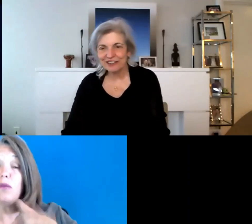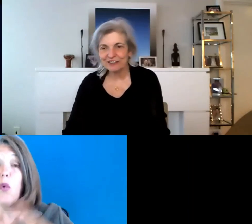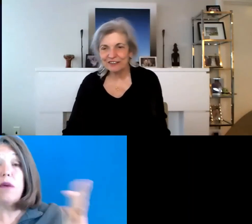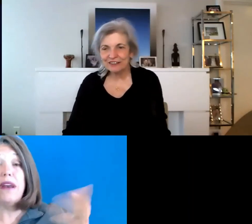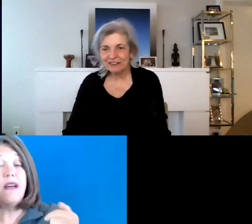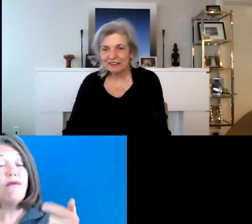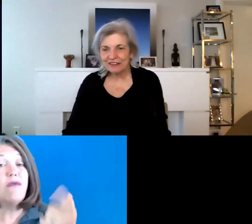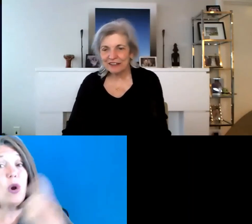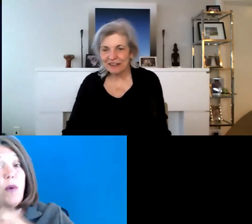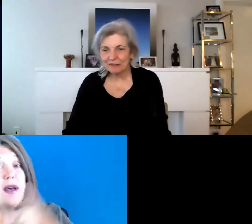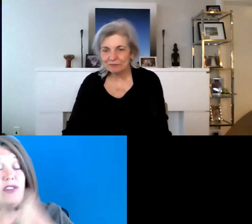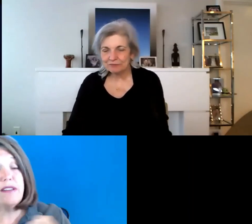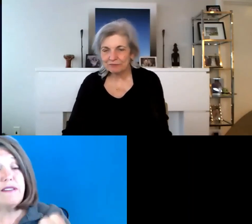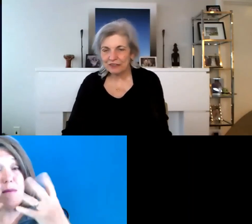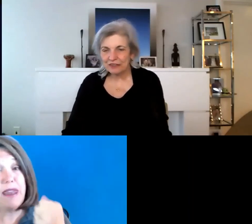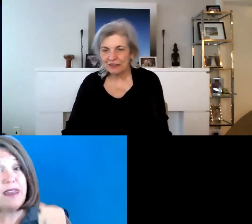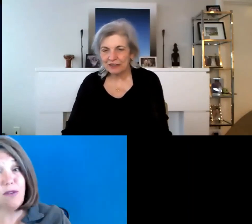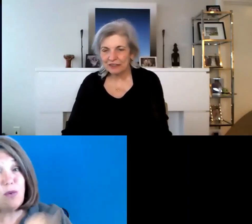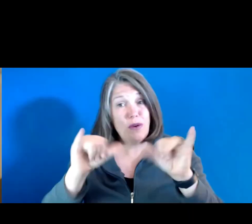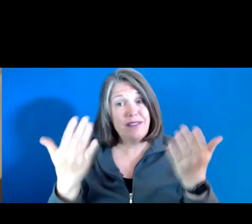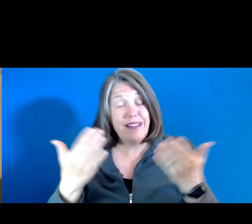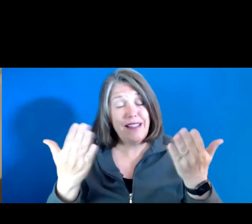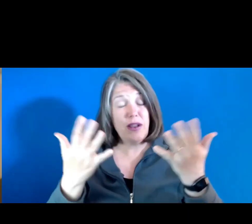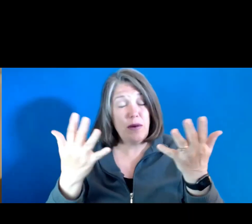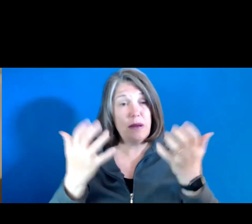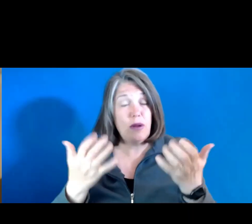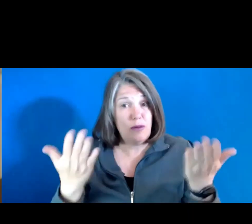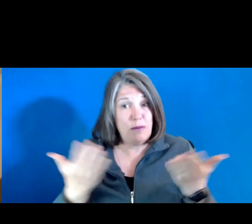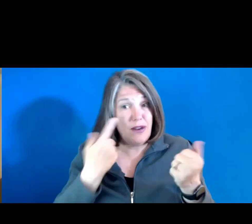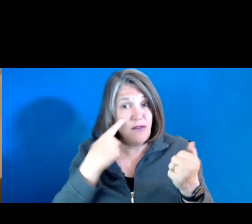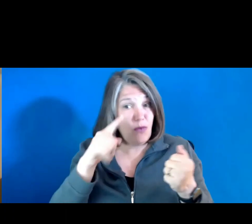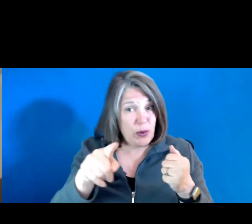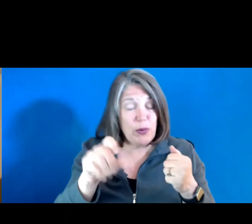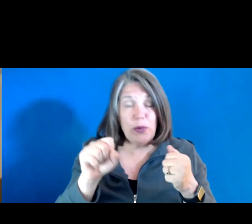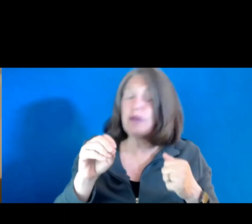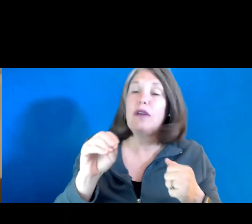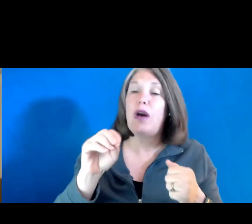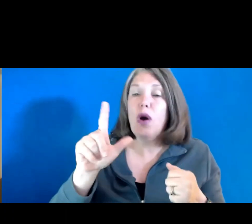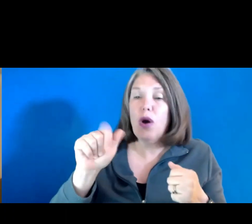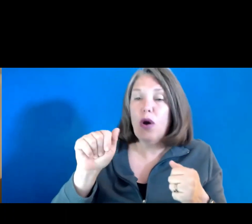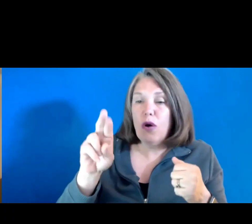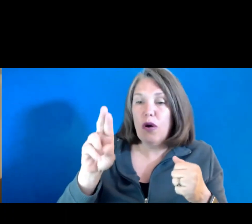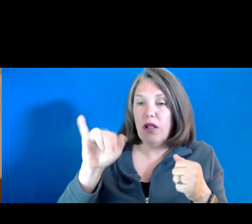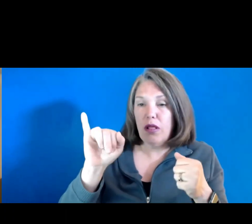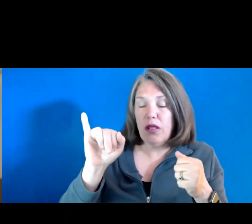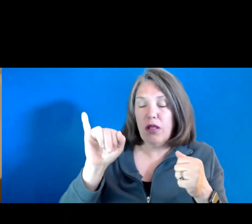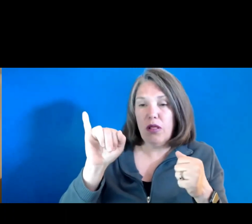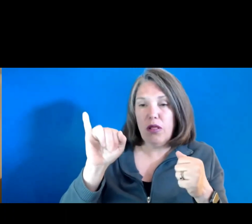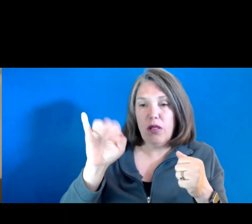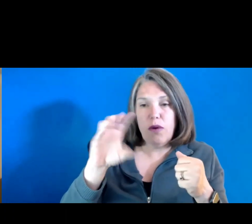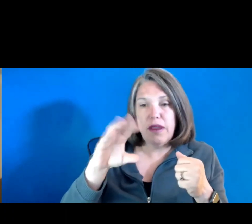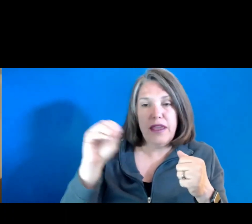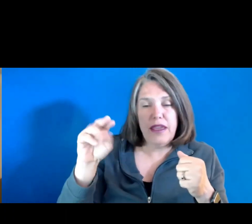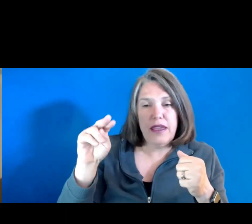still here, um, uh, so Laurie and Nathan, what are you seeing or reading? So